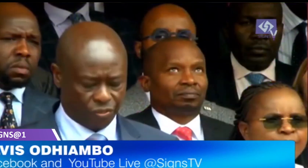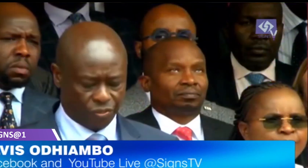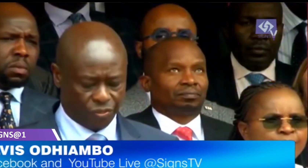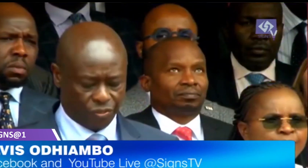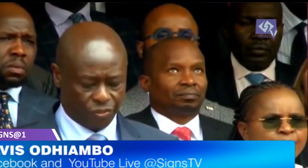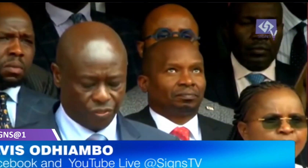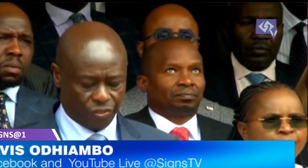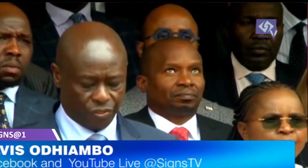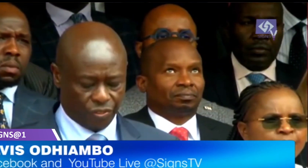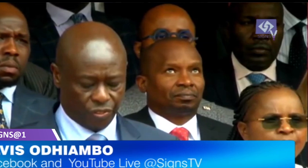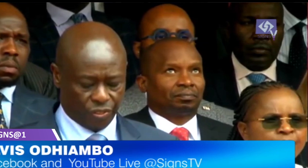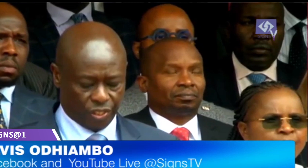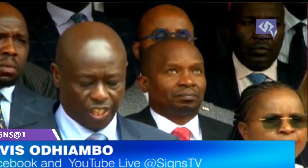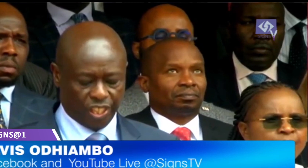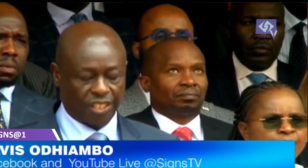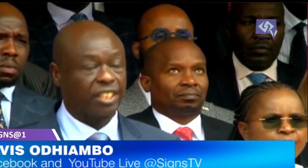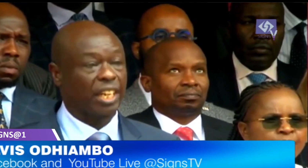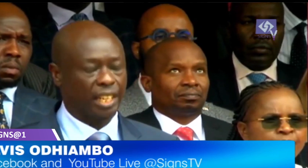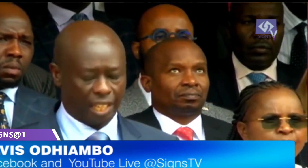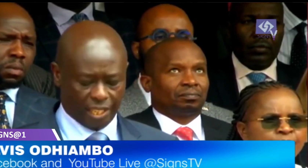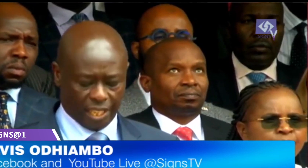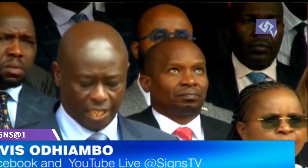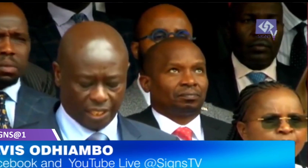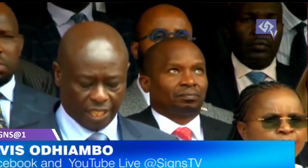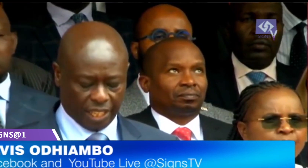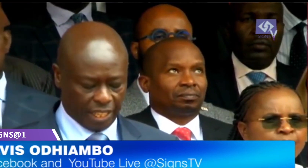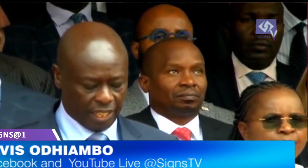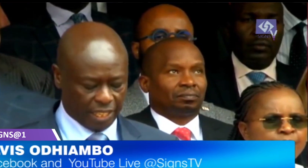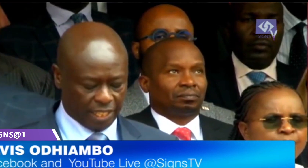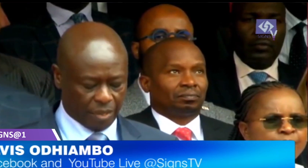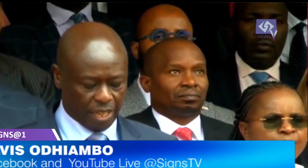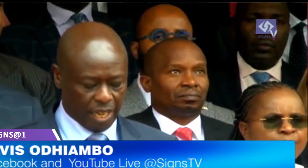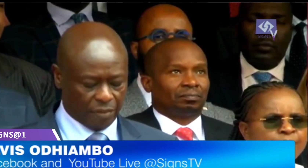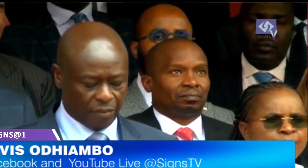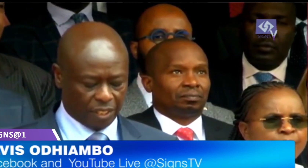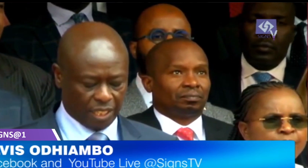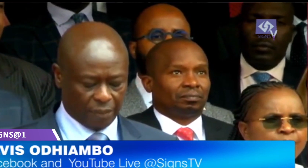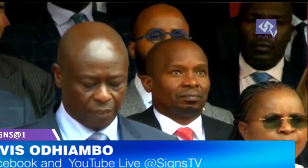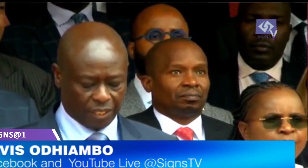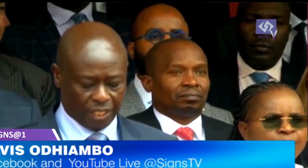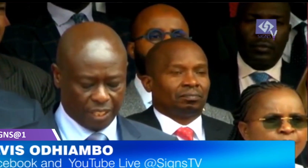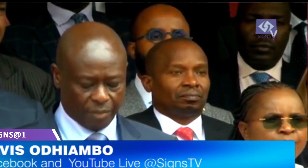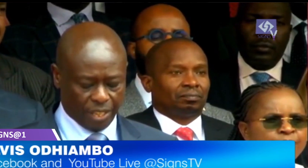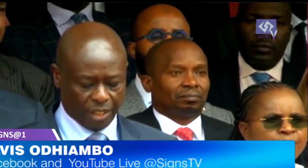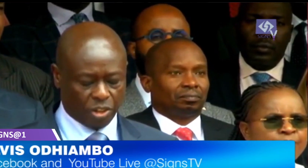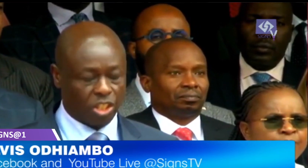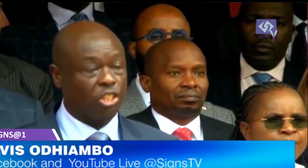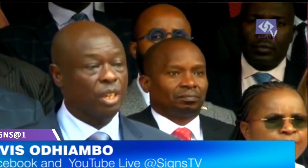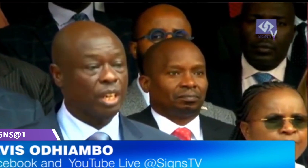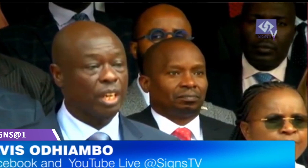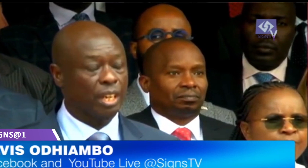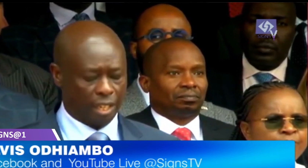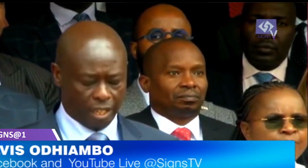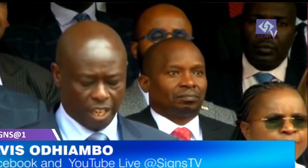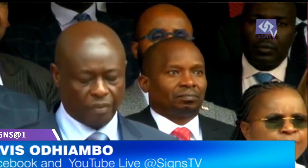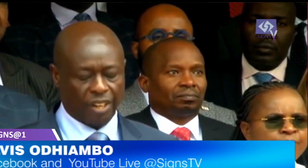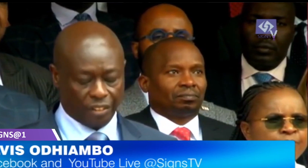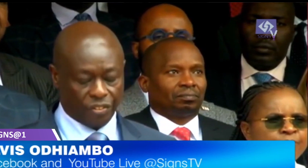counties in assail and non-assail areas have been adversely affected by the continuing heavy rains